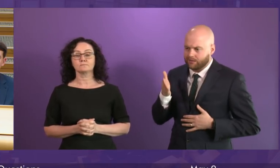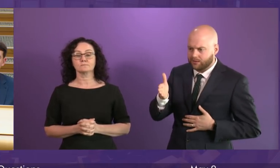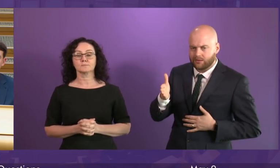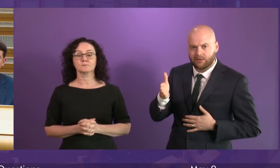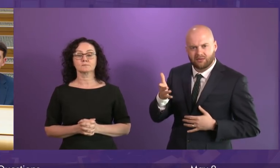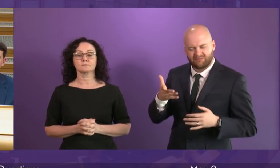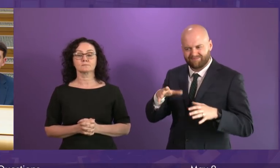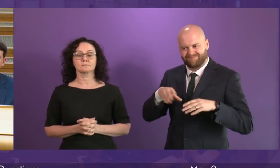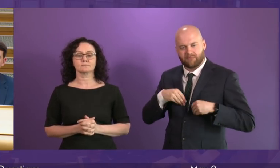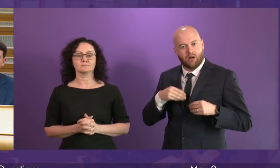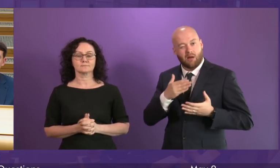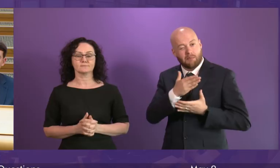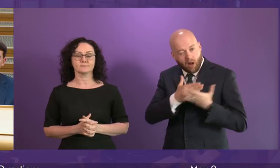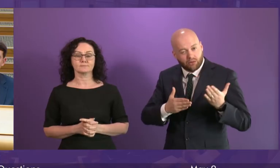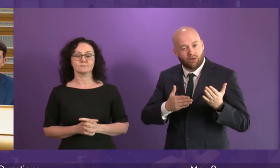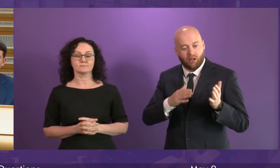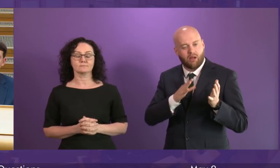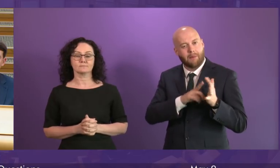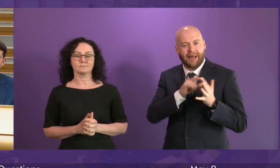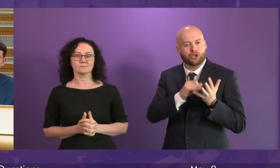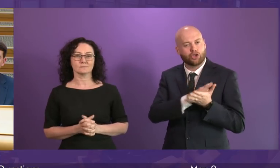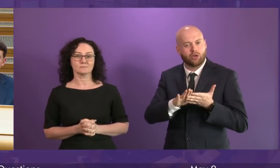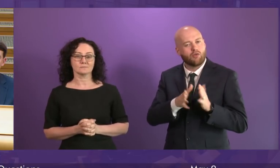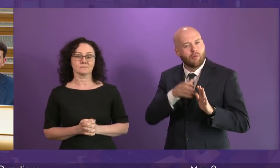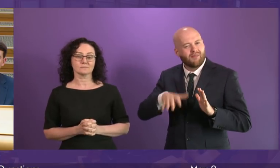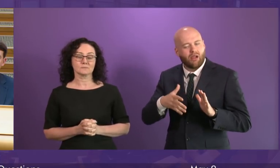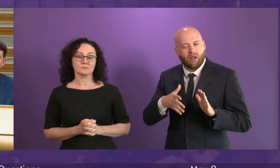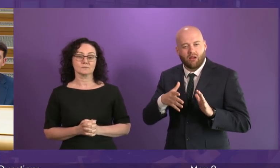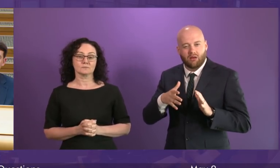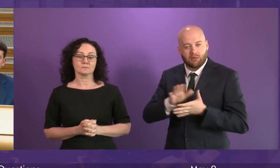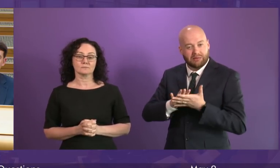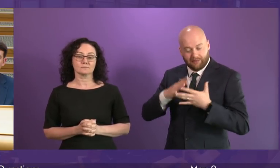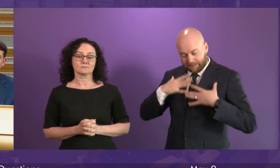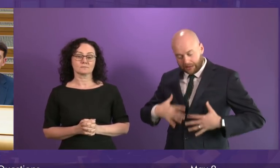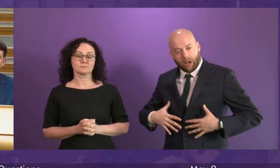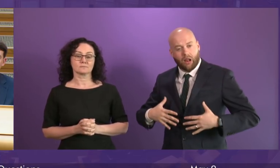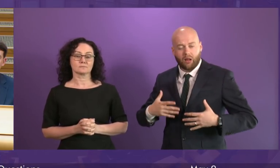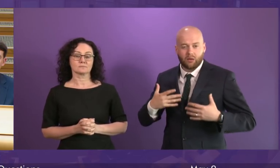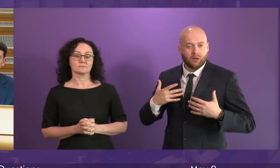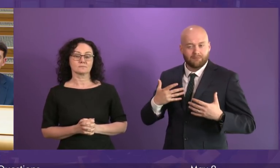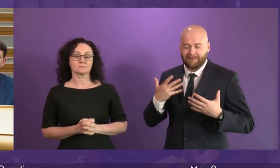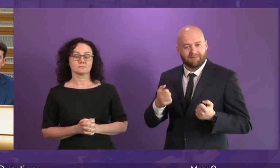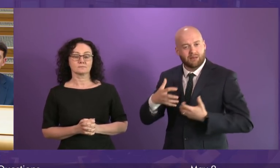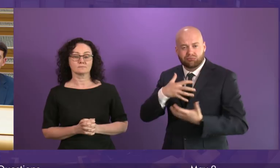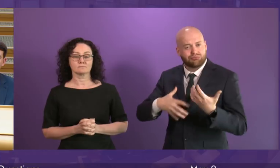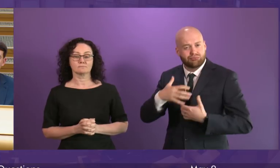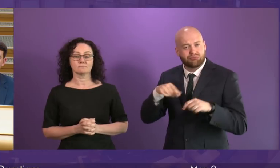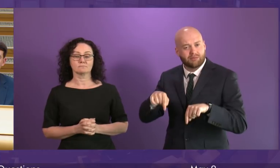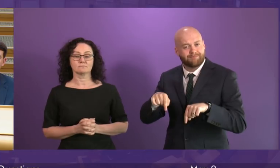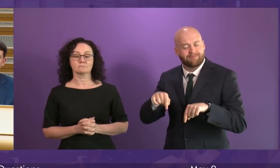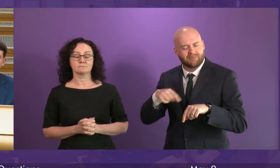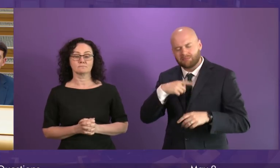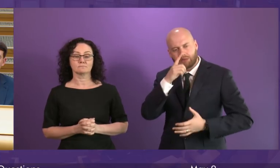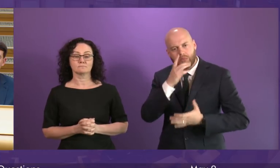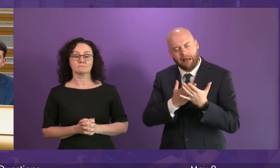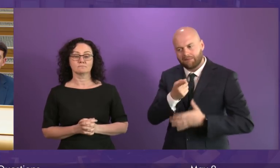mesh removal producing very poor and debilitating results. The belief is that clinicians at these centres do not have